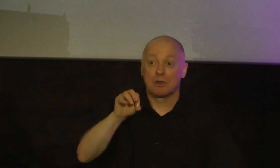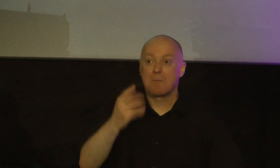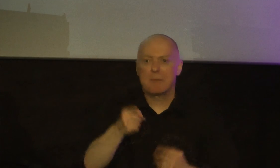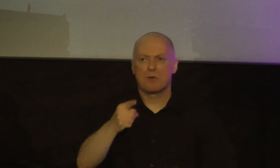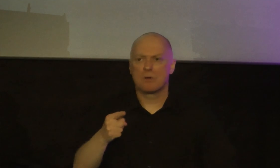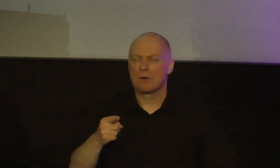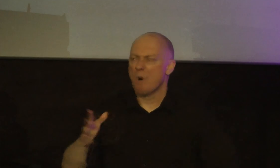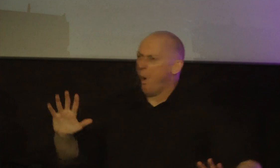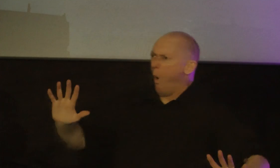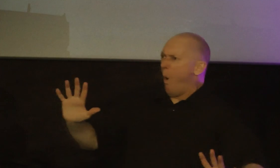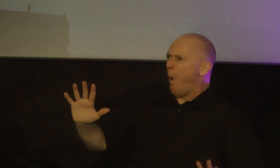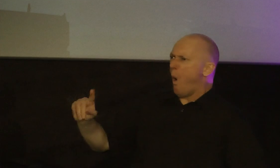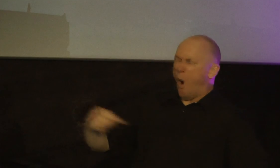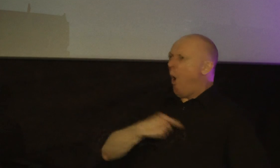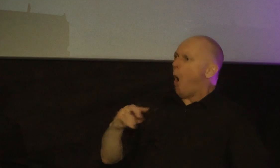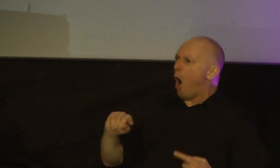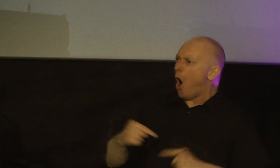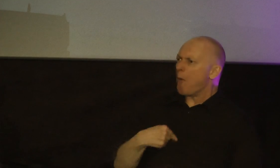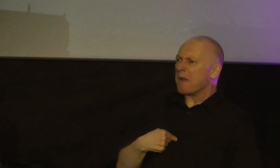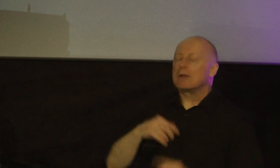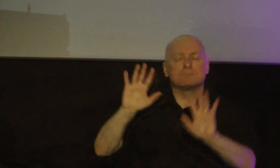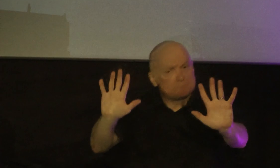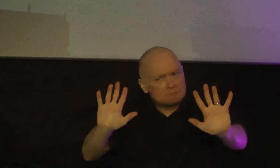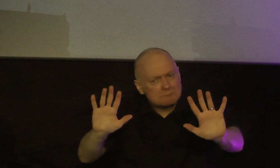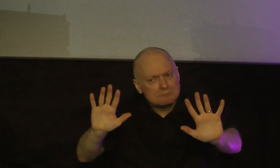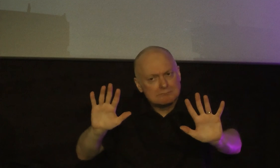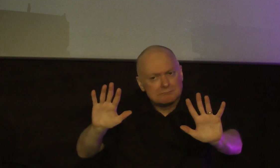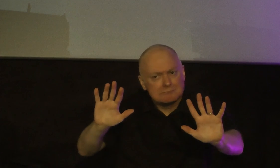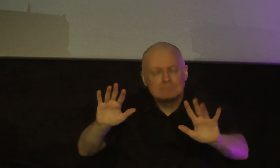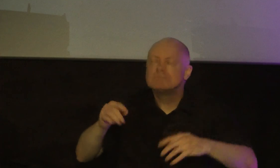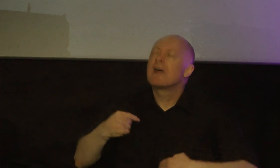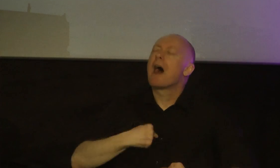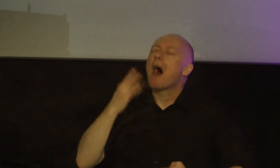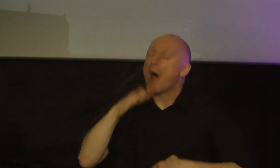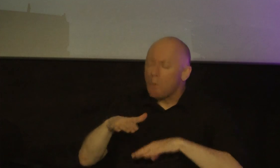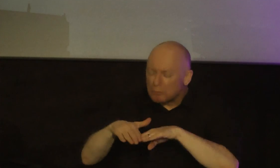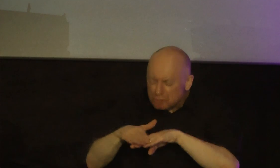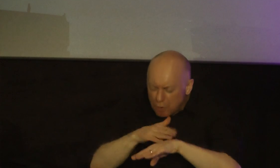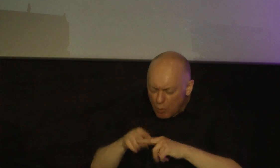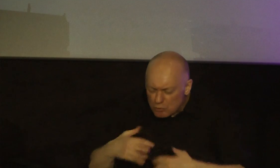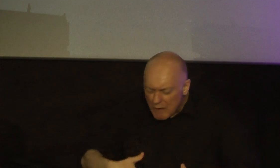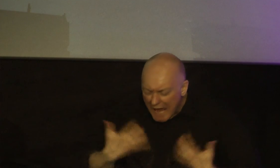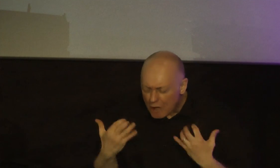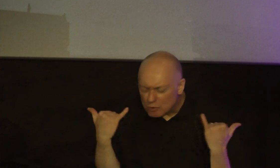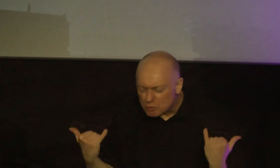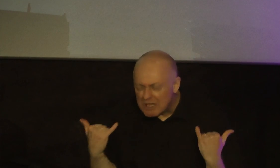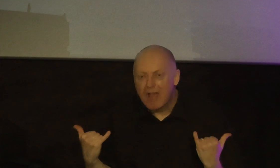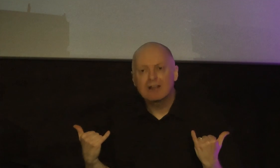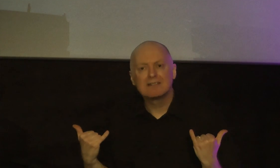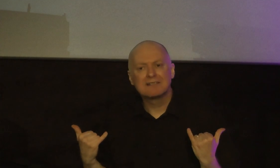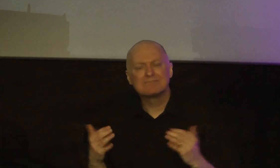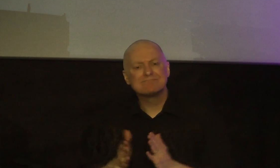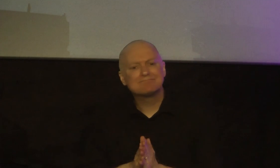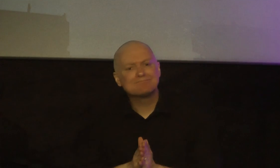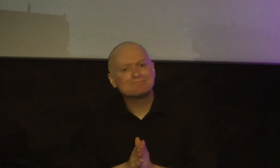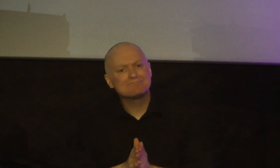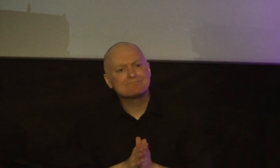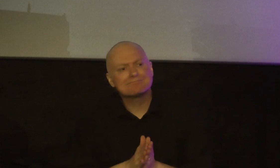living and you're angry about it I challenge you to say I will be slow to anger today and I